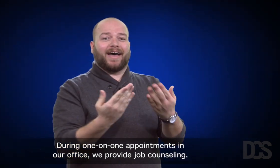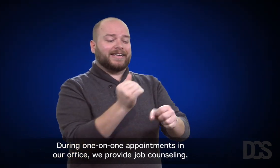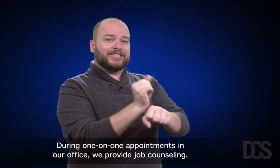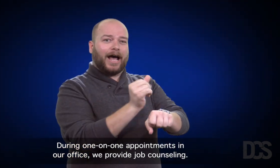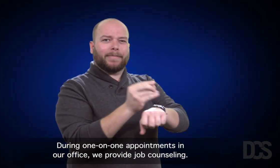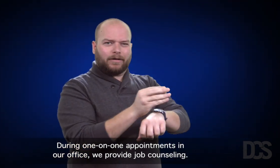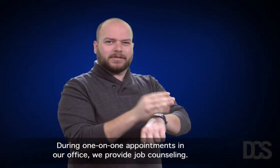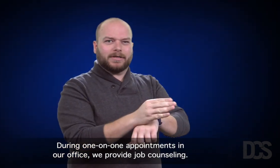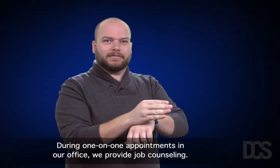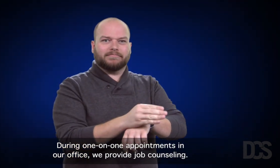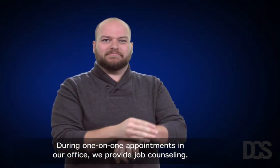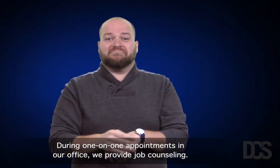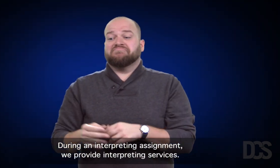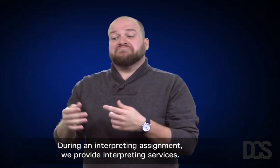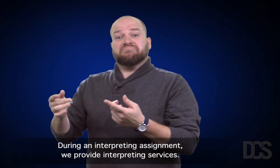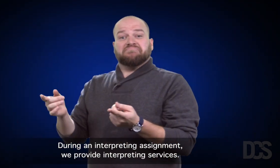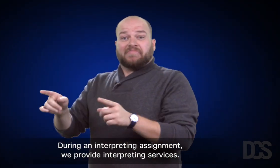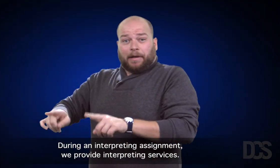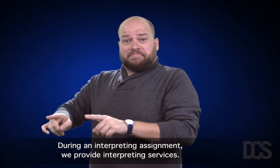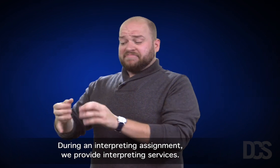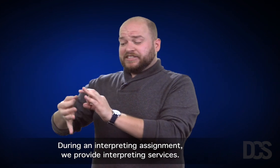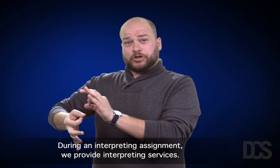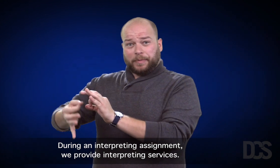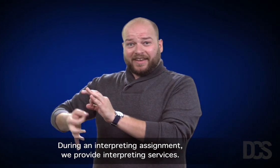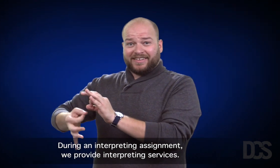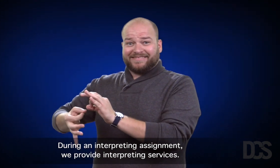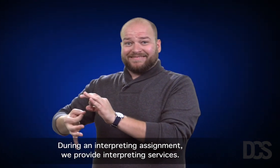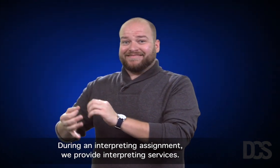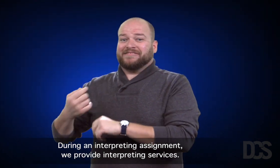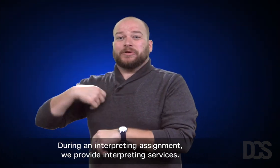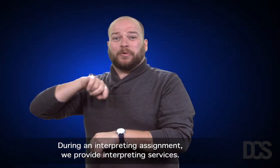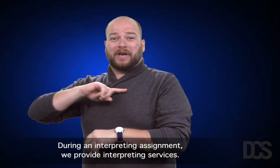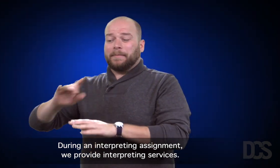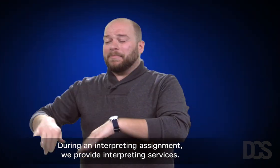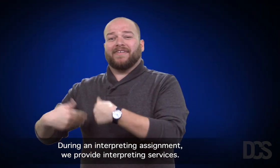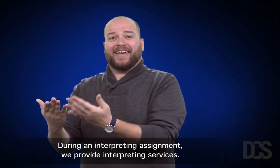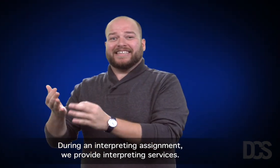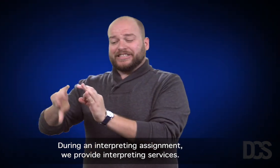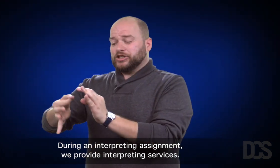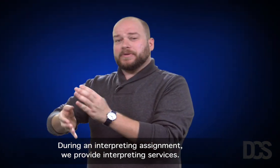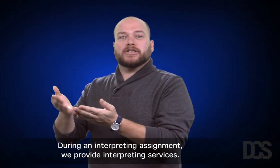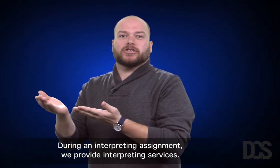counseling. During an interpreter assignment, we provide interpreting services.